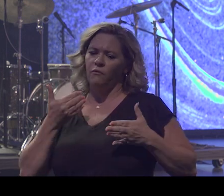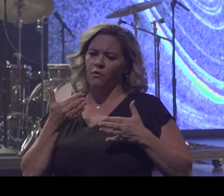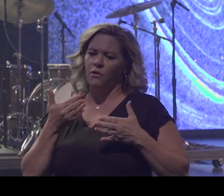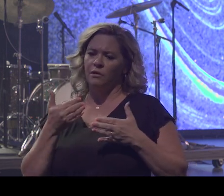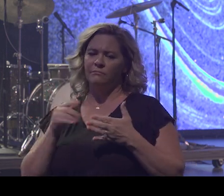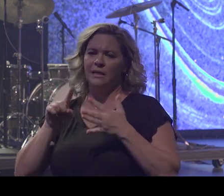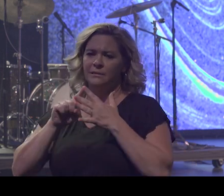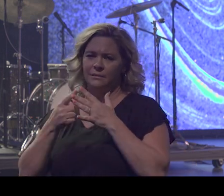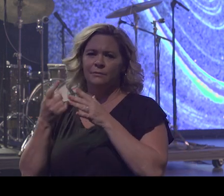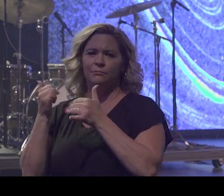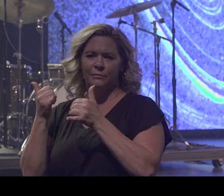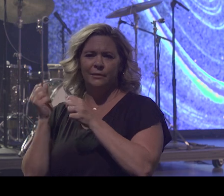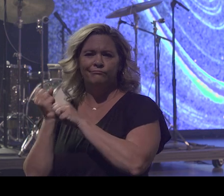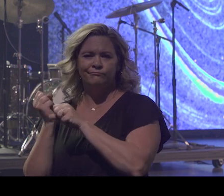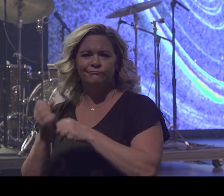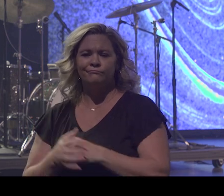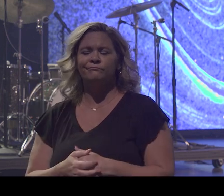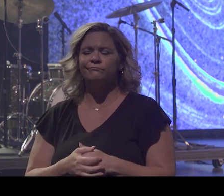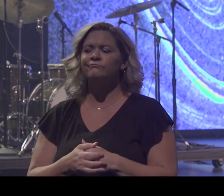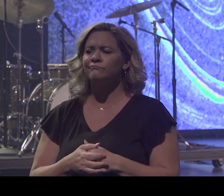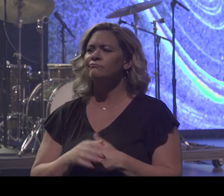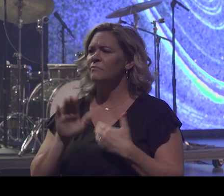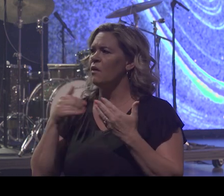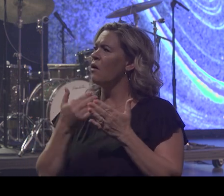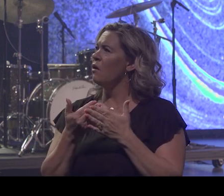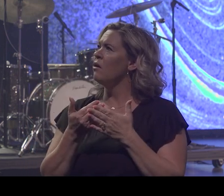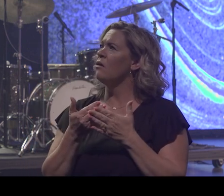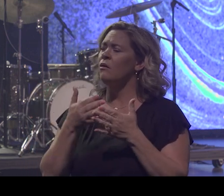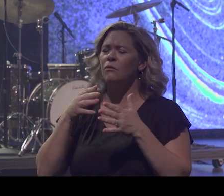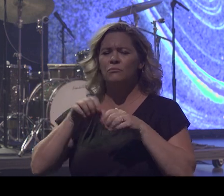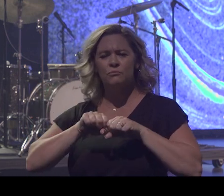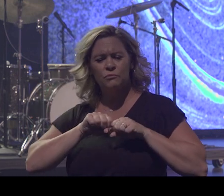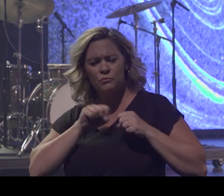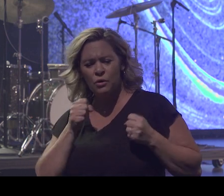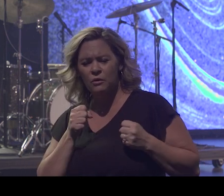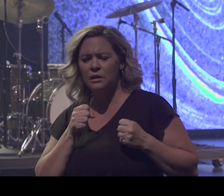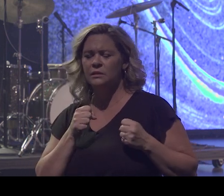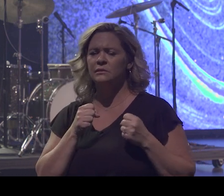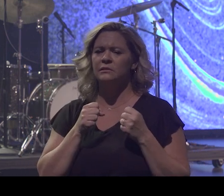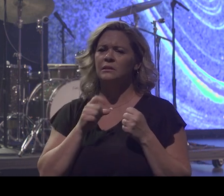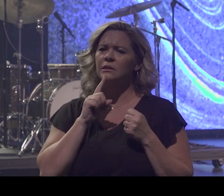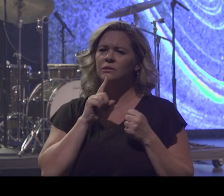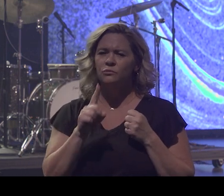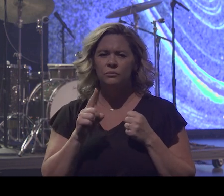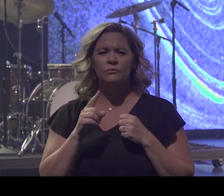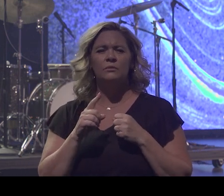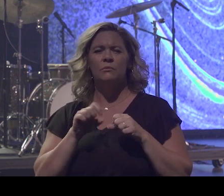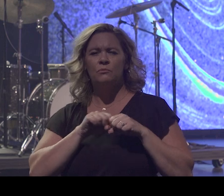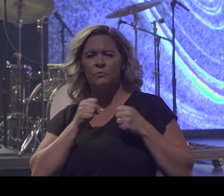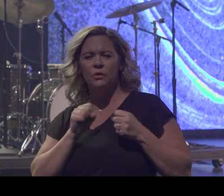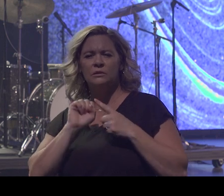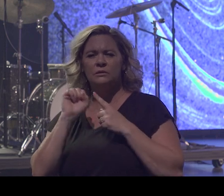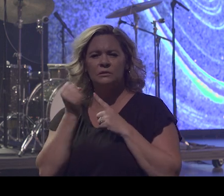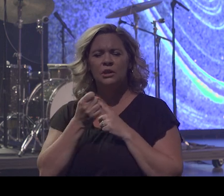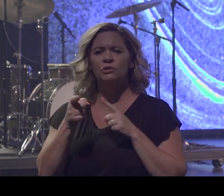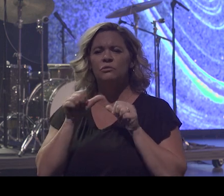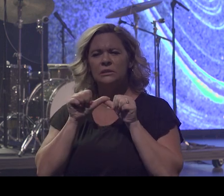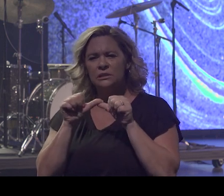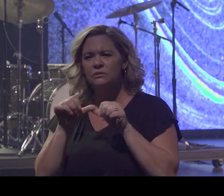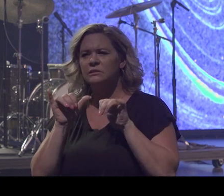See, brokenness is real. Lawlessness brings about brokenness. It brings broken situations and you continue to stay broken in